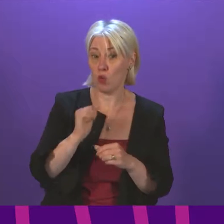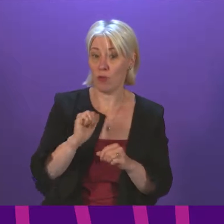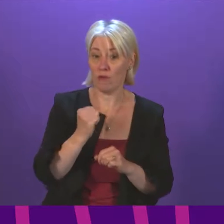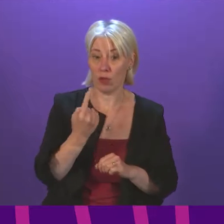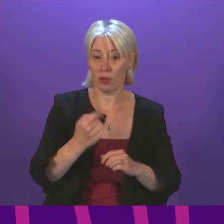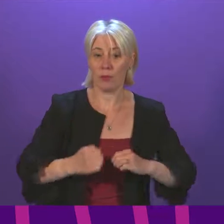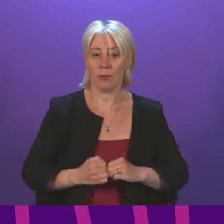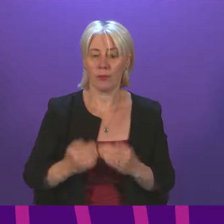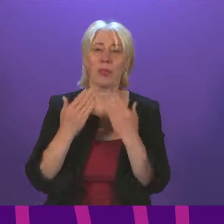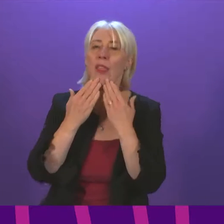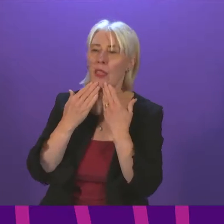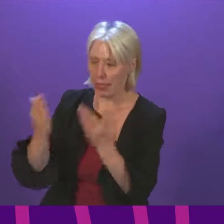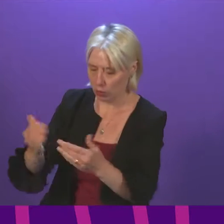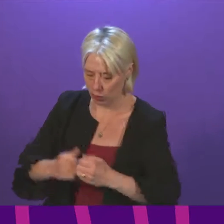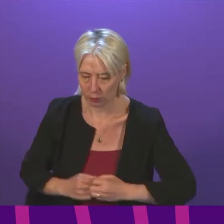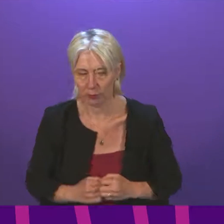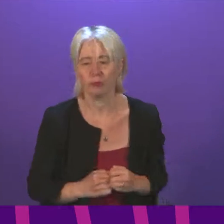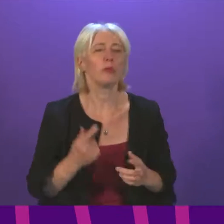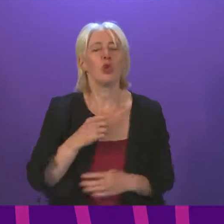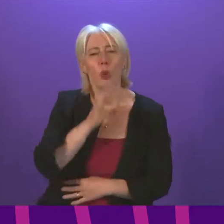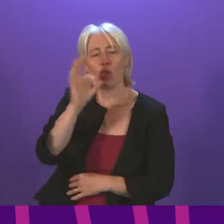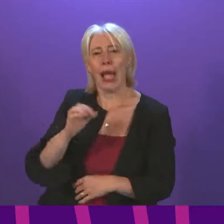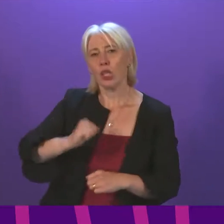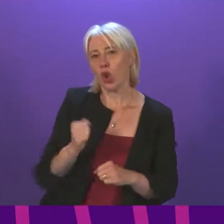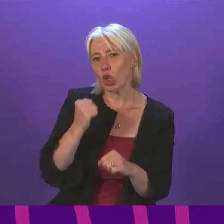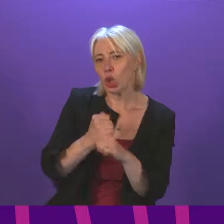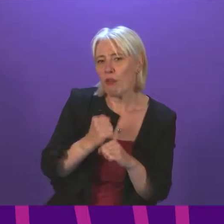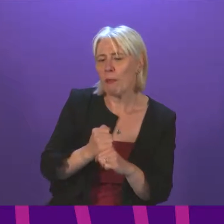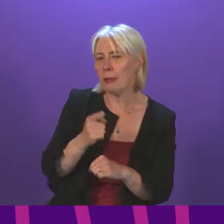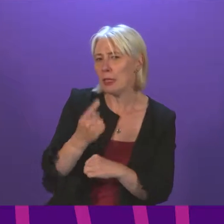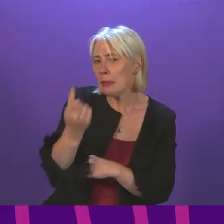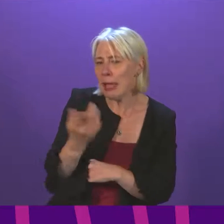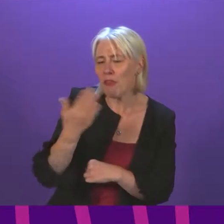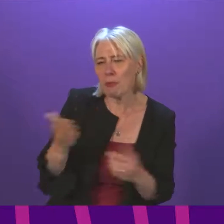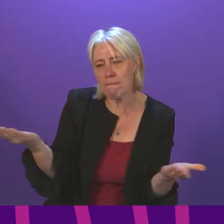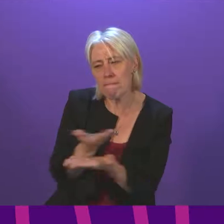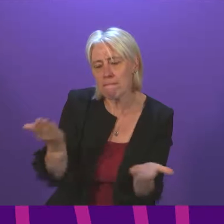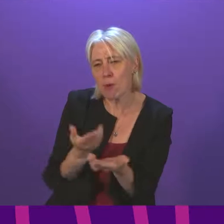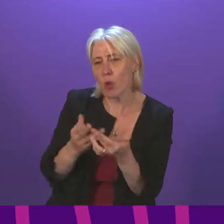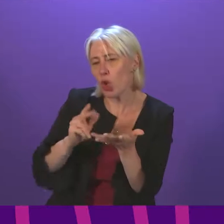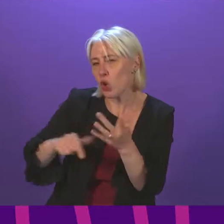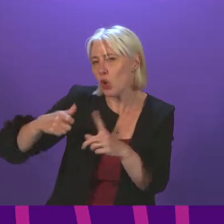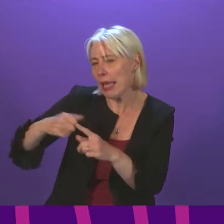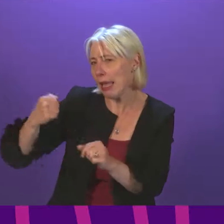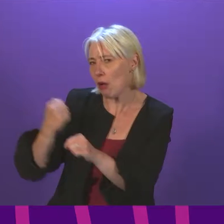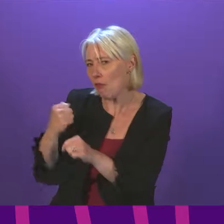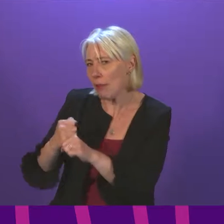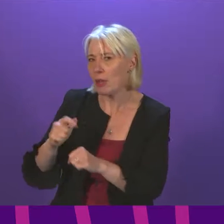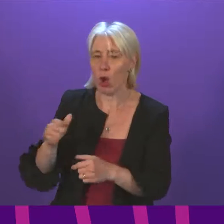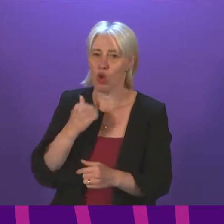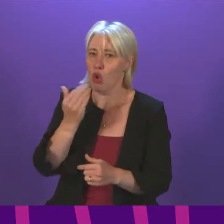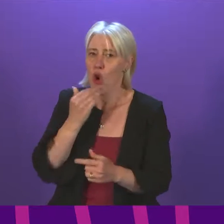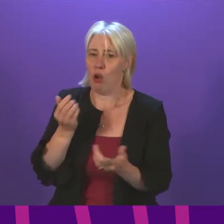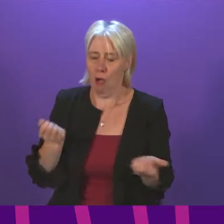Thank you, Presiding Officer. To ask the Scottish Government what discussions it has had with the UK Government regarding lorry driver shortages